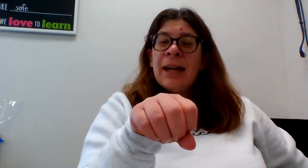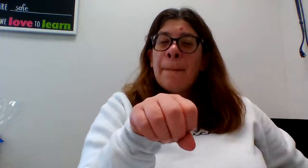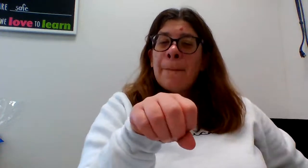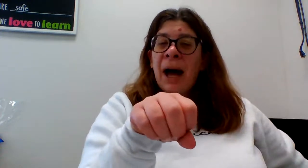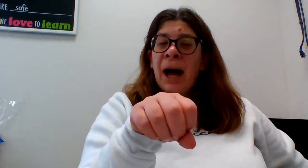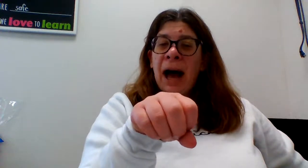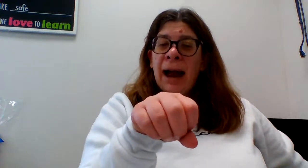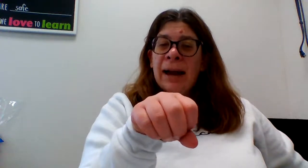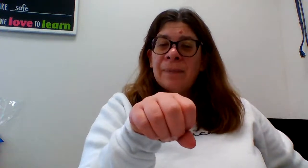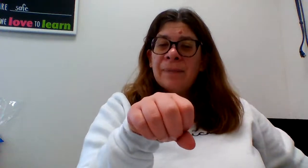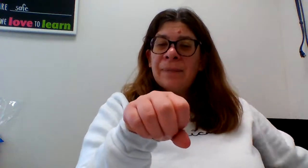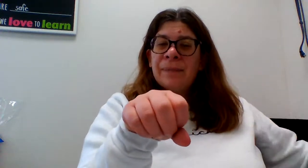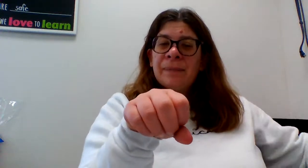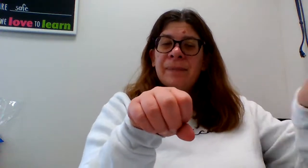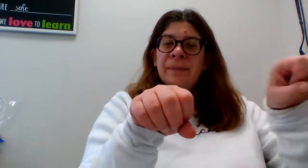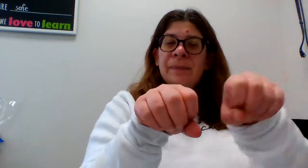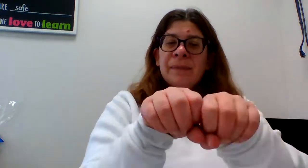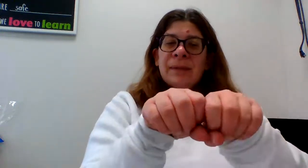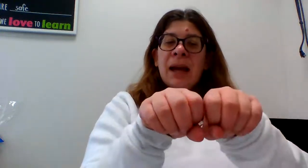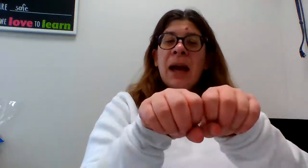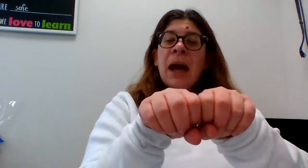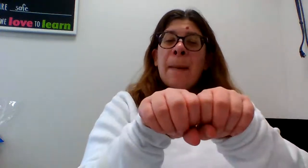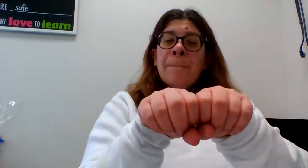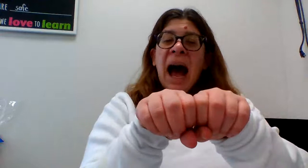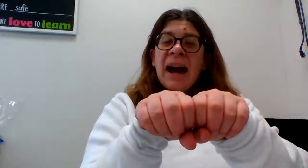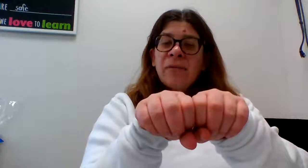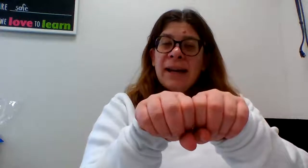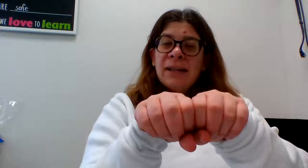pie pirate